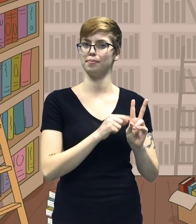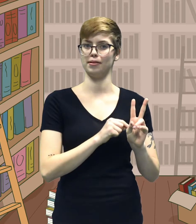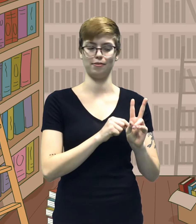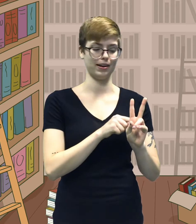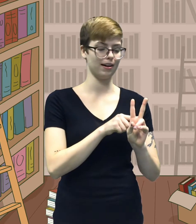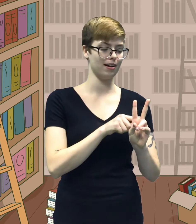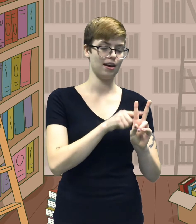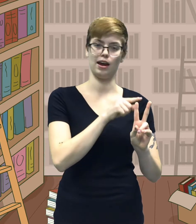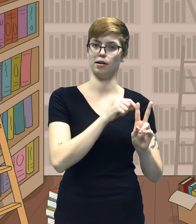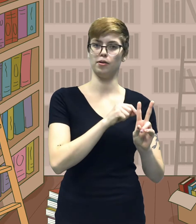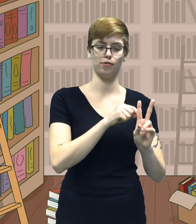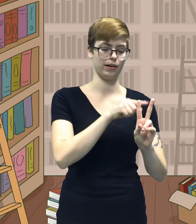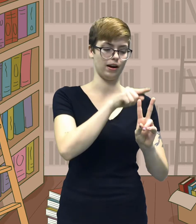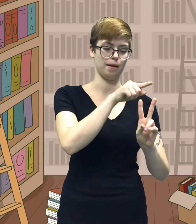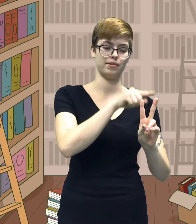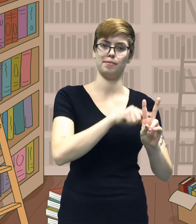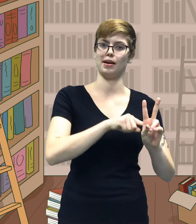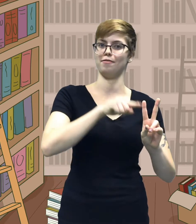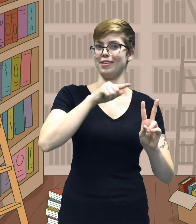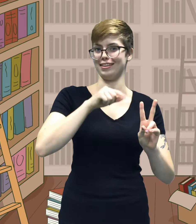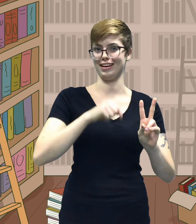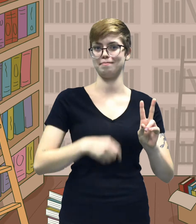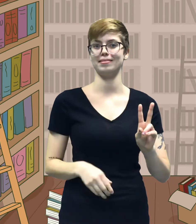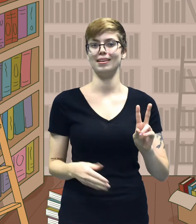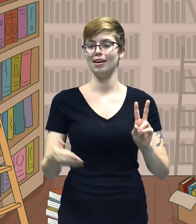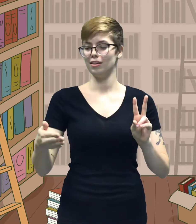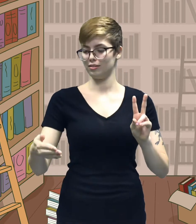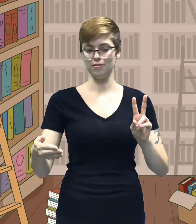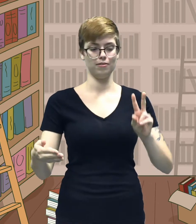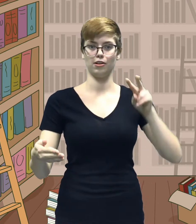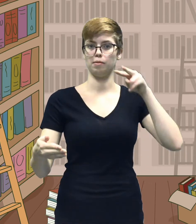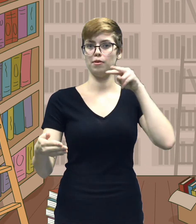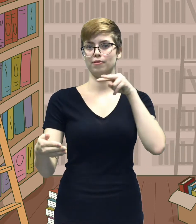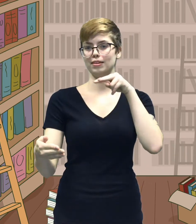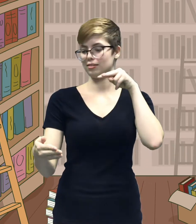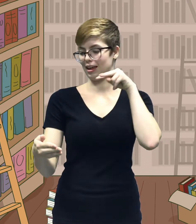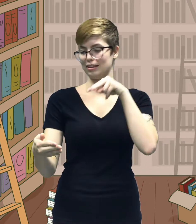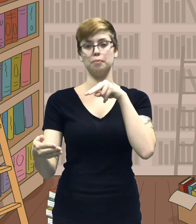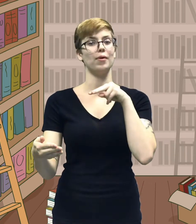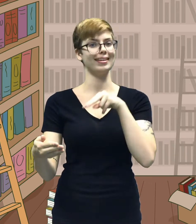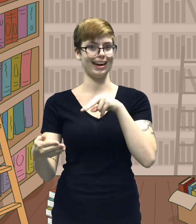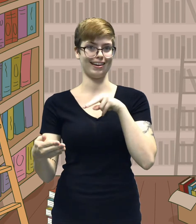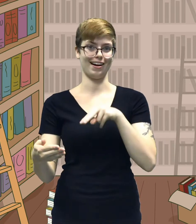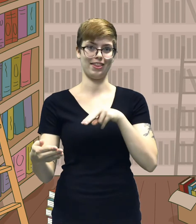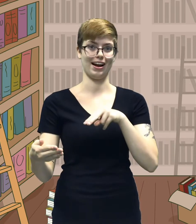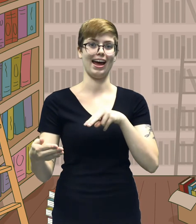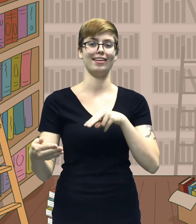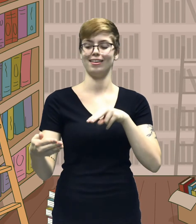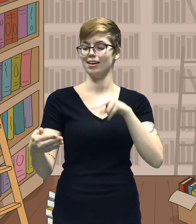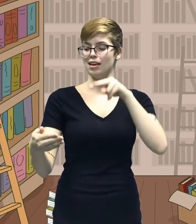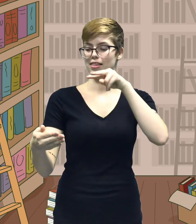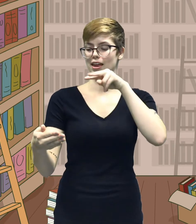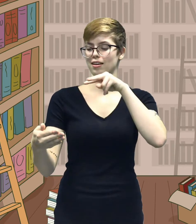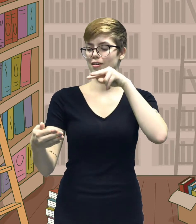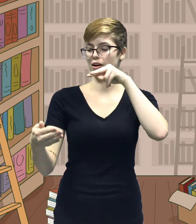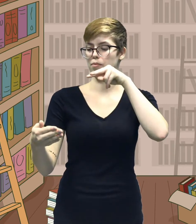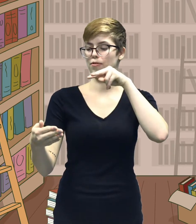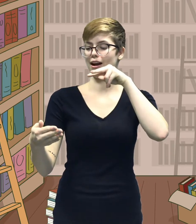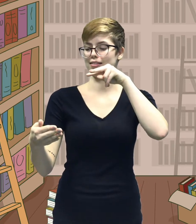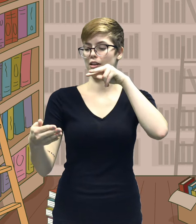pointer finger and your middle finger up to make a knee shape. So you're going to move this so that it's pointing at your other hand. Then you're going to move your eyes along